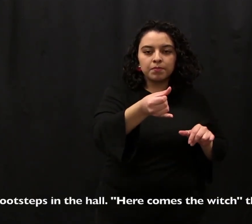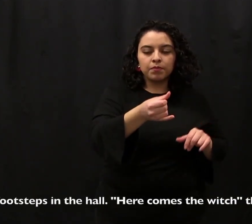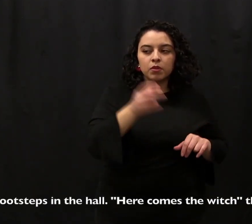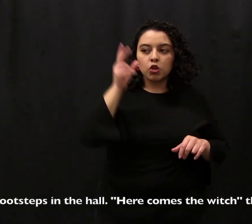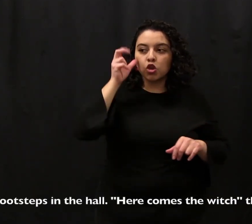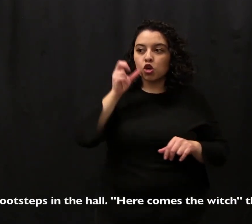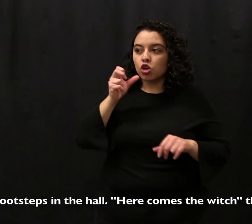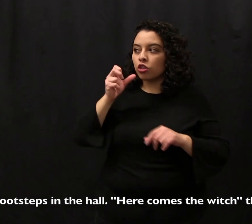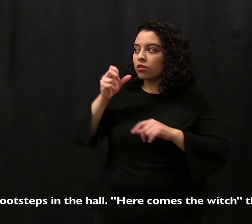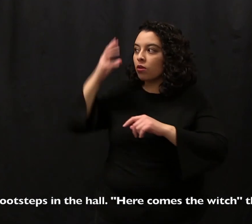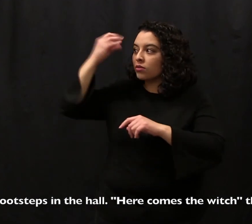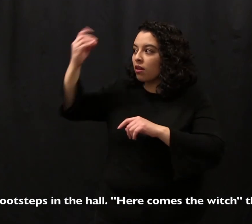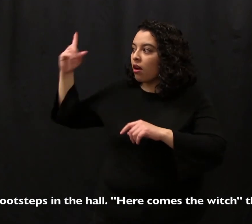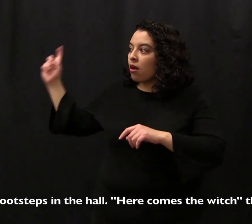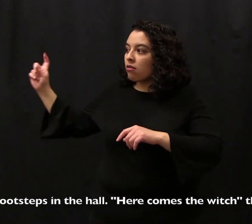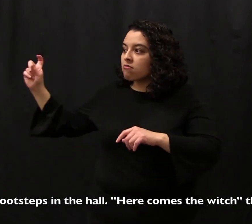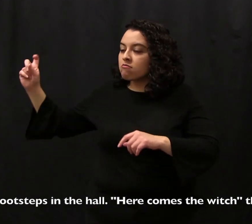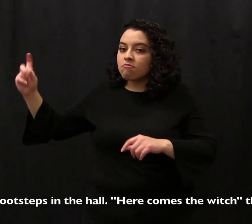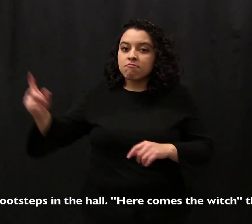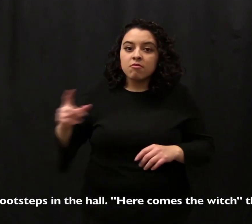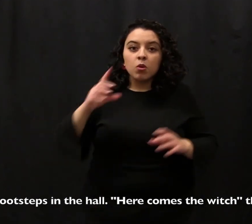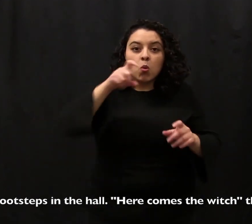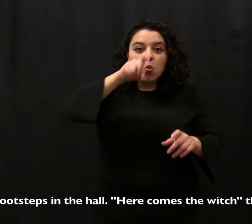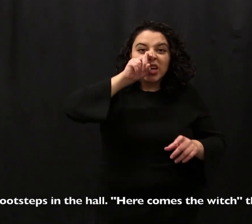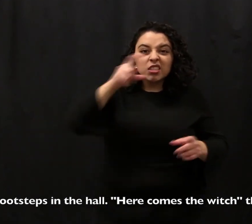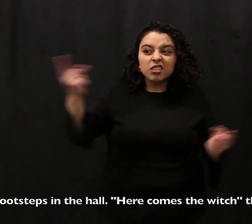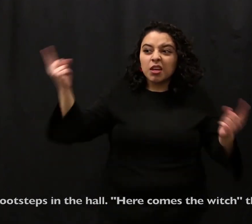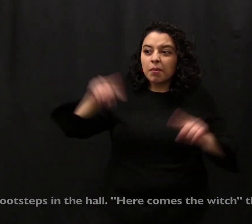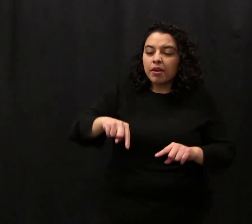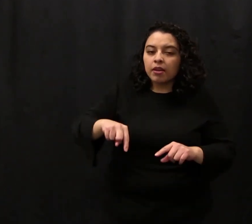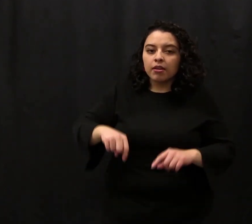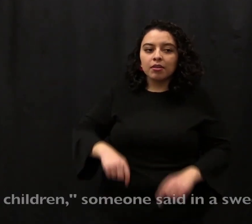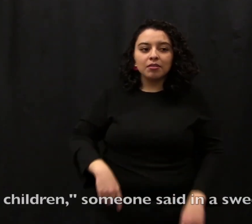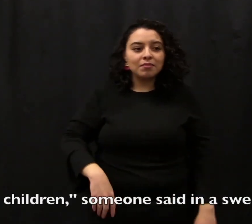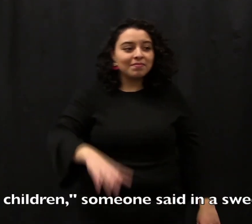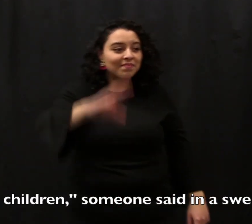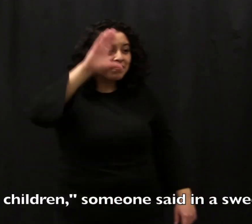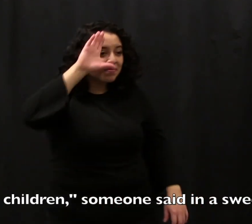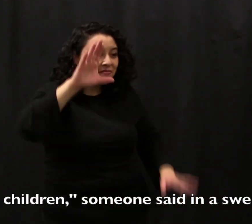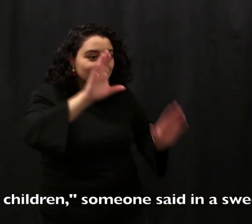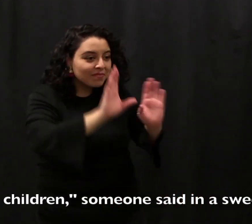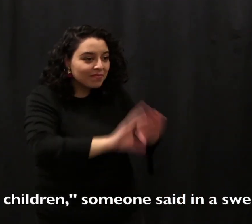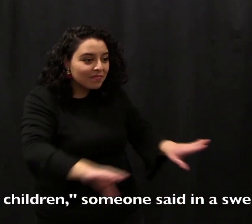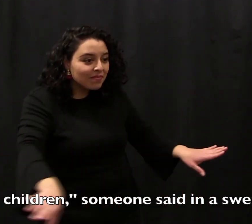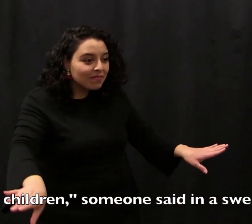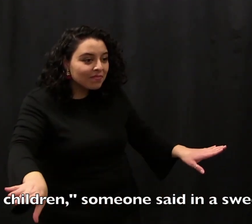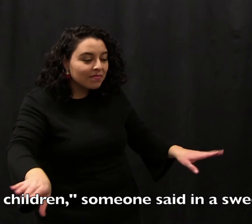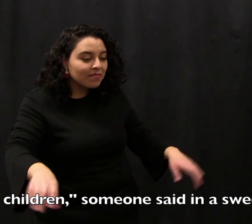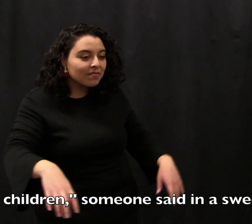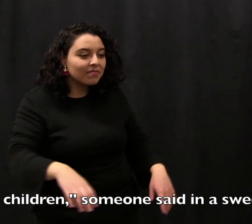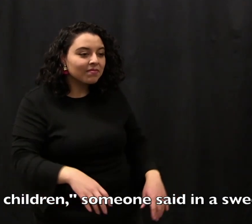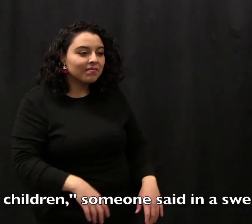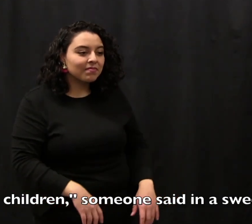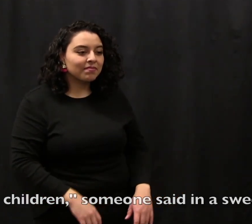the hall. Here comes the witch, they whispered. Hello, children, someone said in a sweet voice.